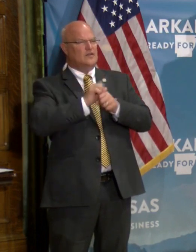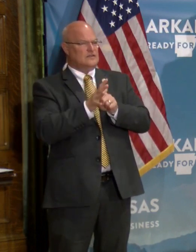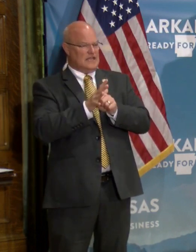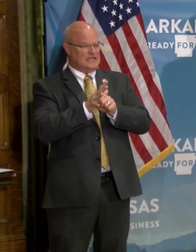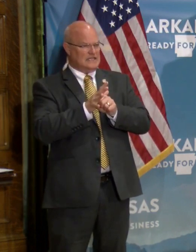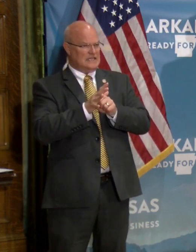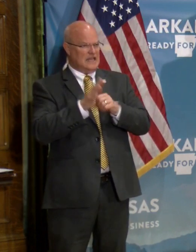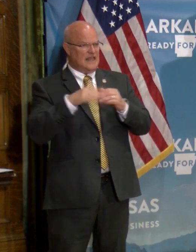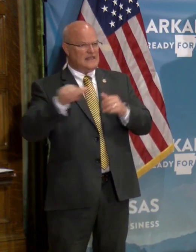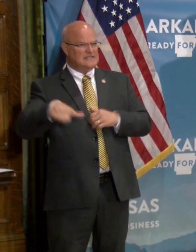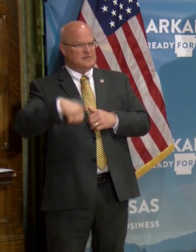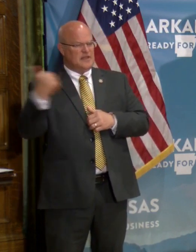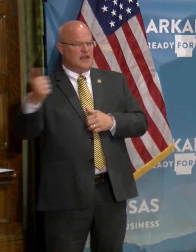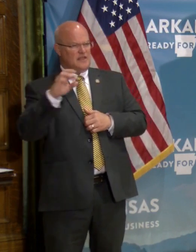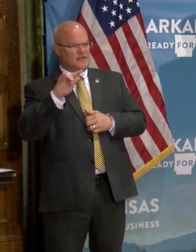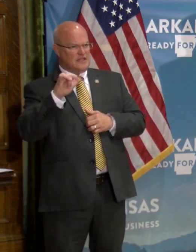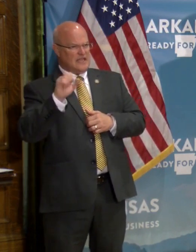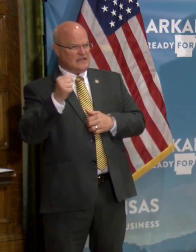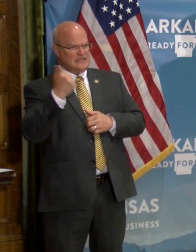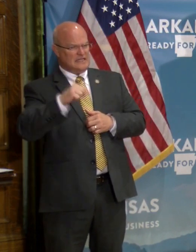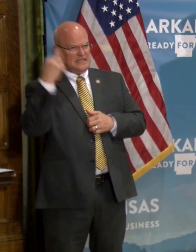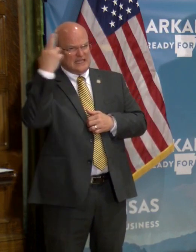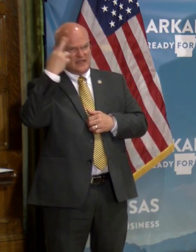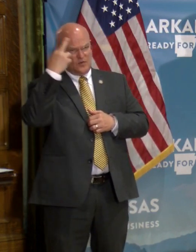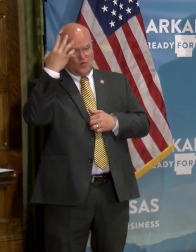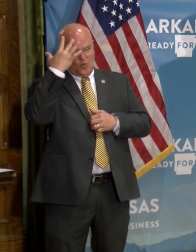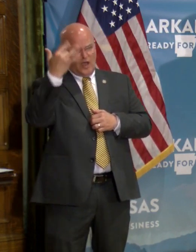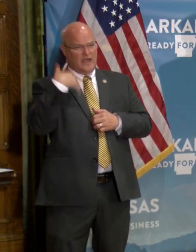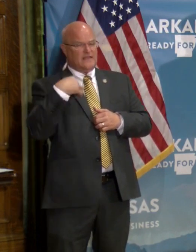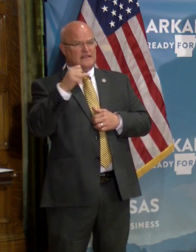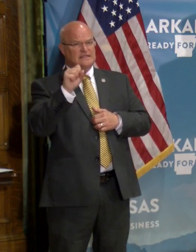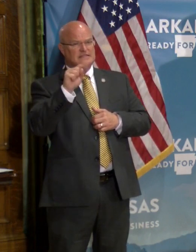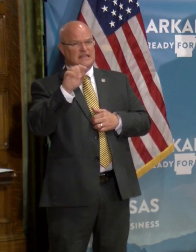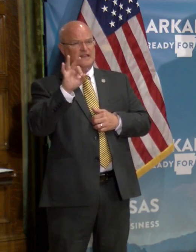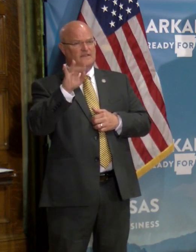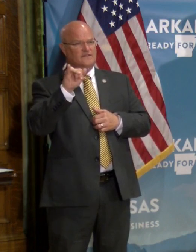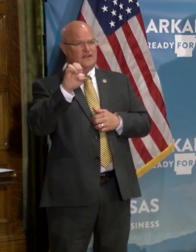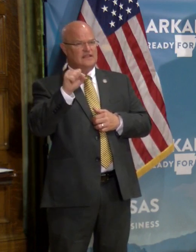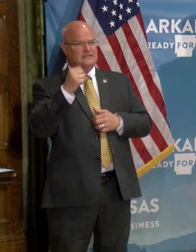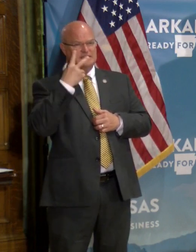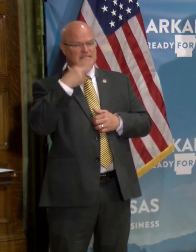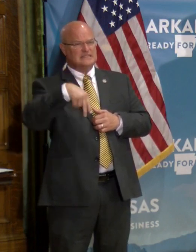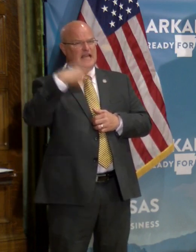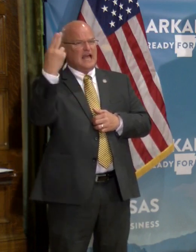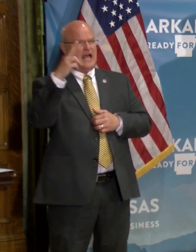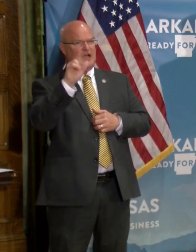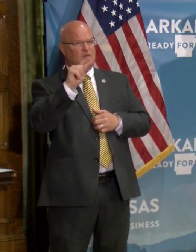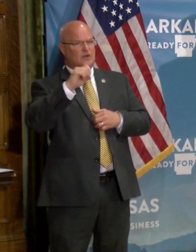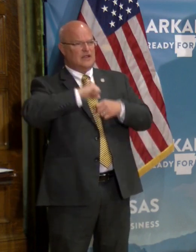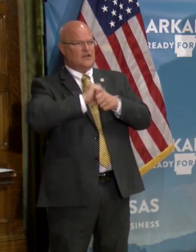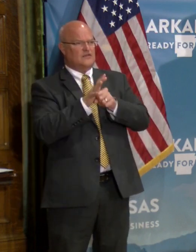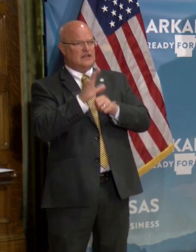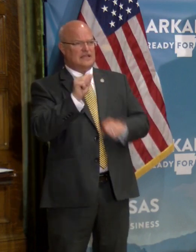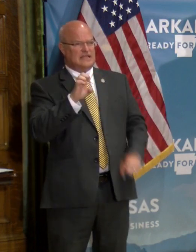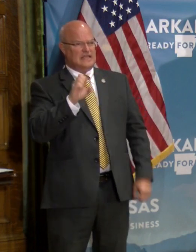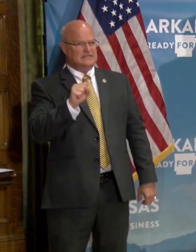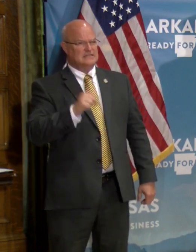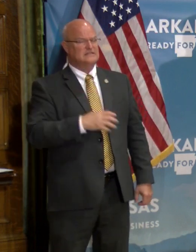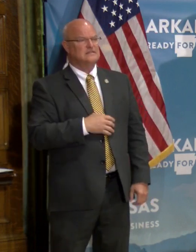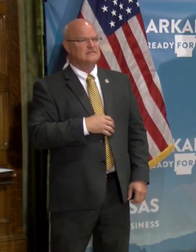than some of the other counties. Any idea why St. Francis in particular seems such high rate of COVID-19 cases?